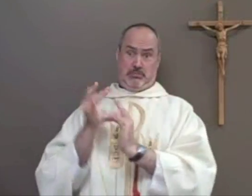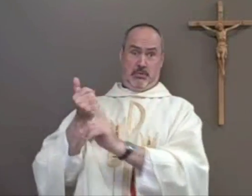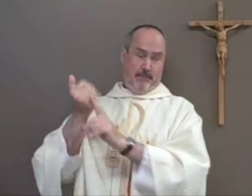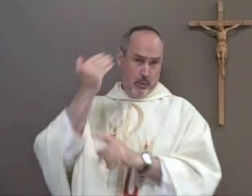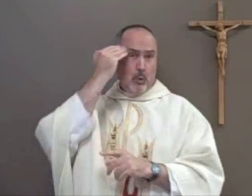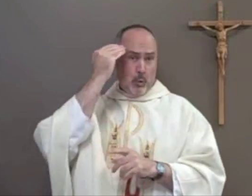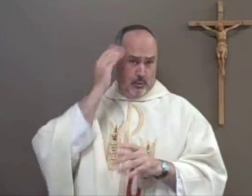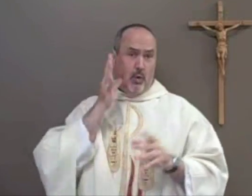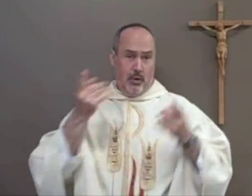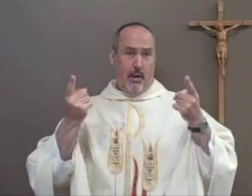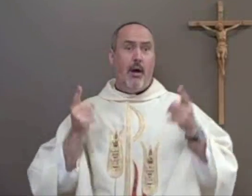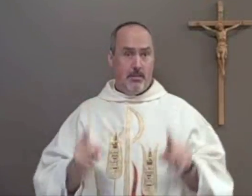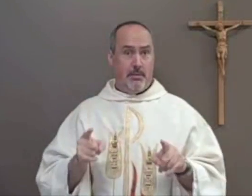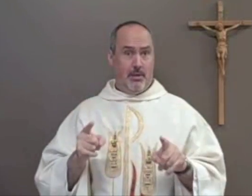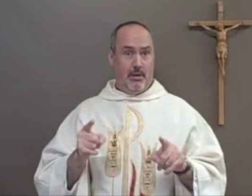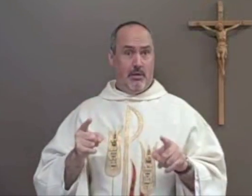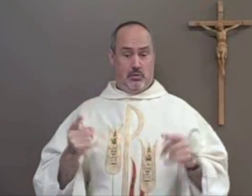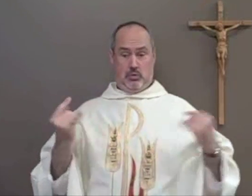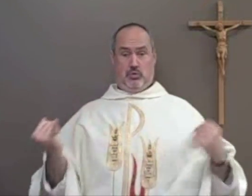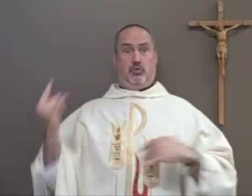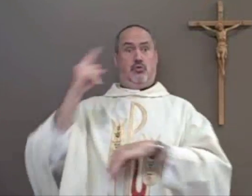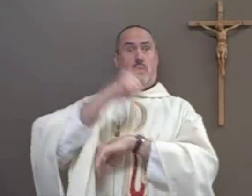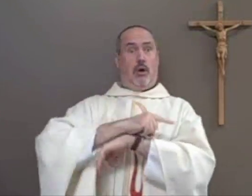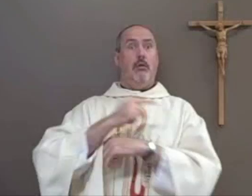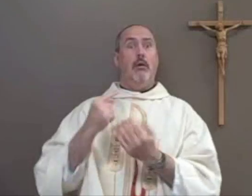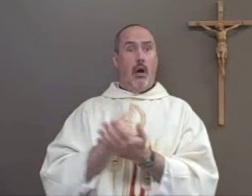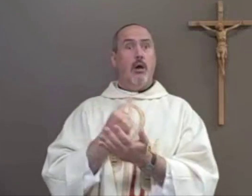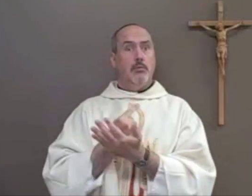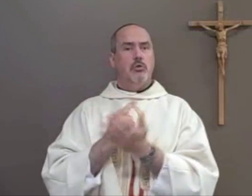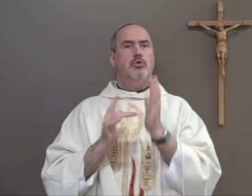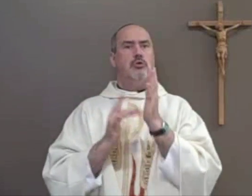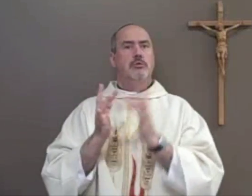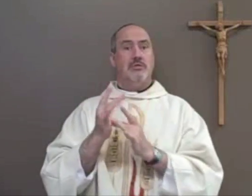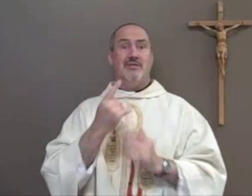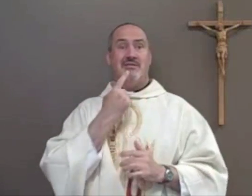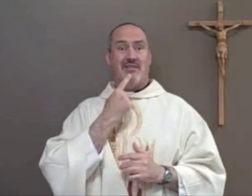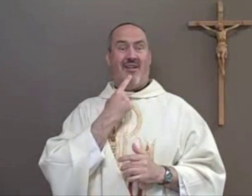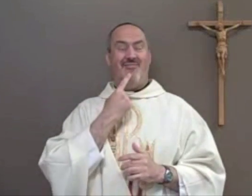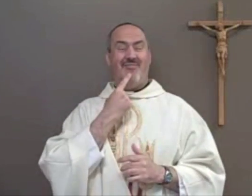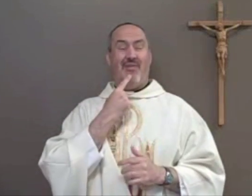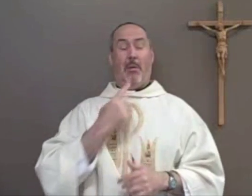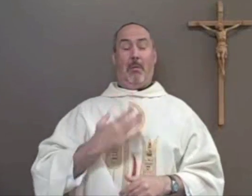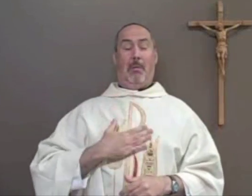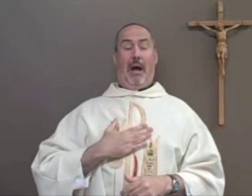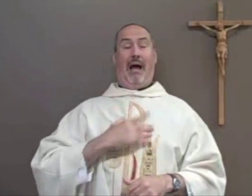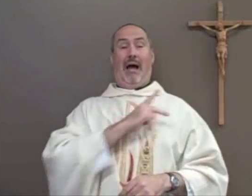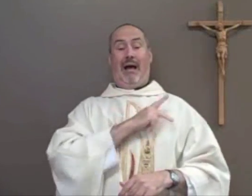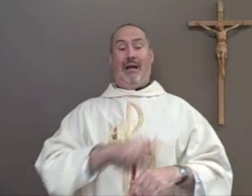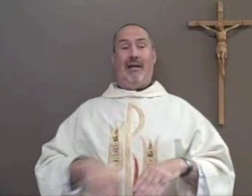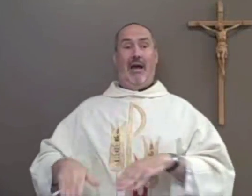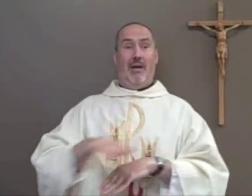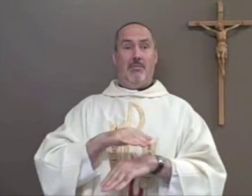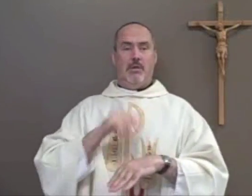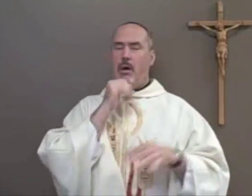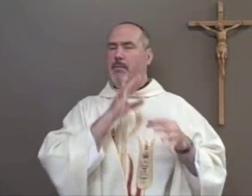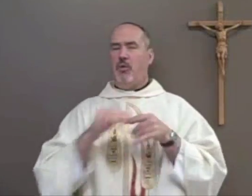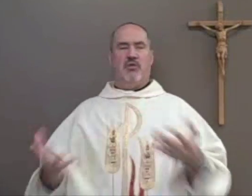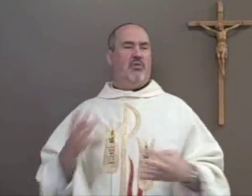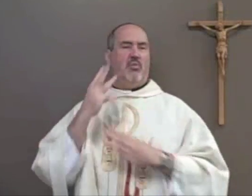Jesus himself knew this would happen even in today's gospel Jesus talks about how his kingdom does